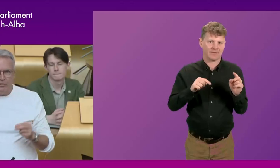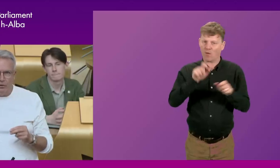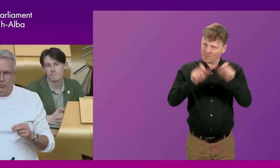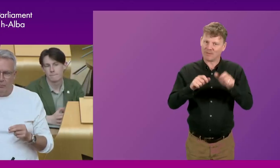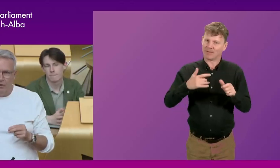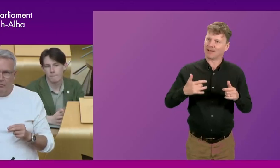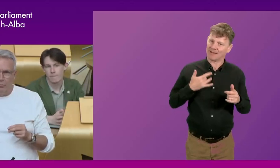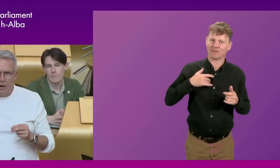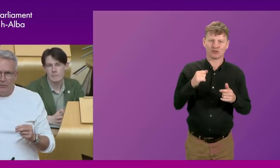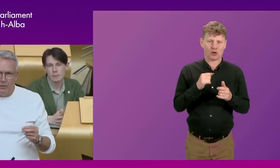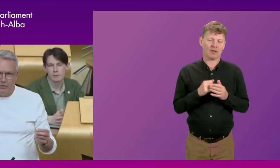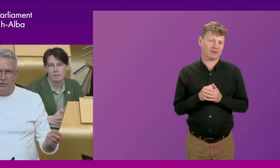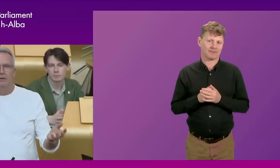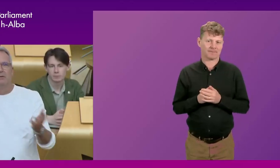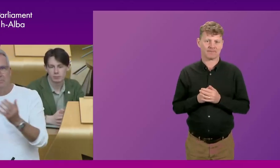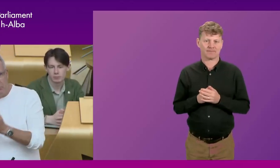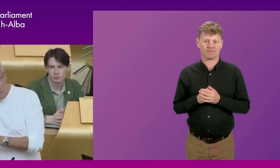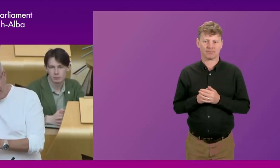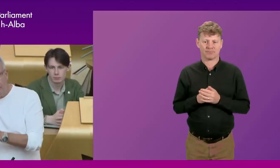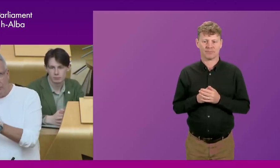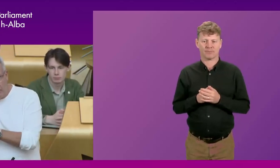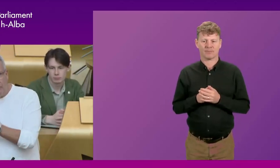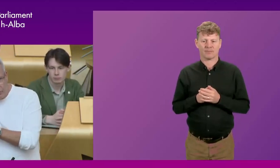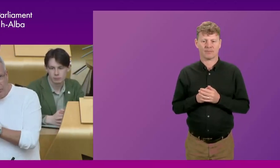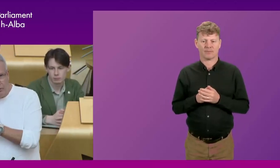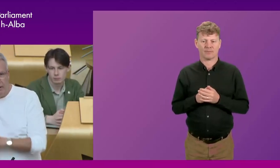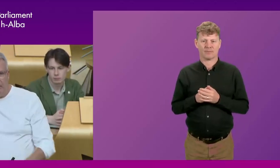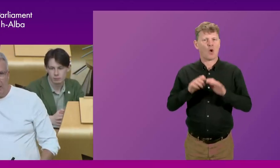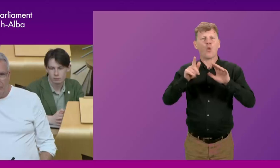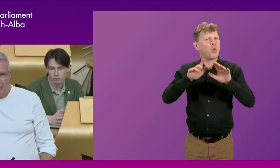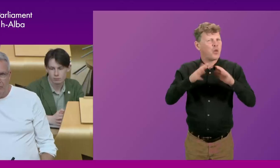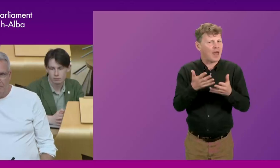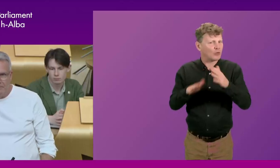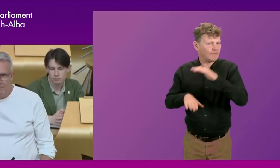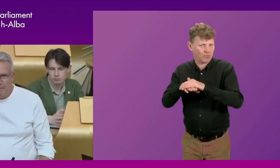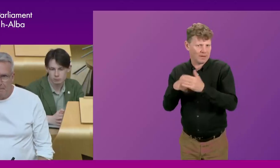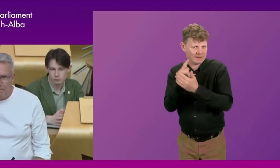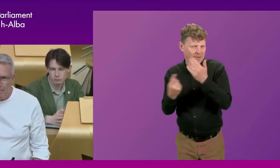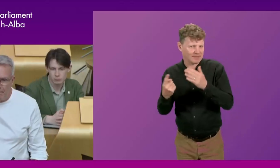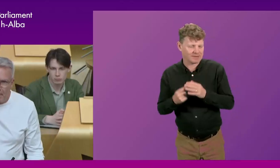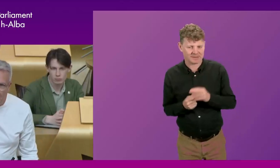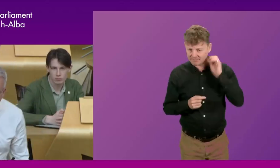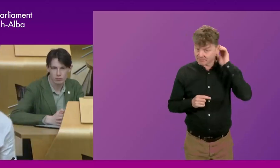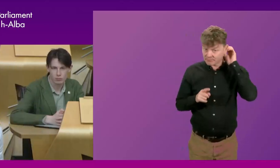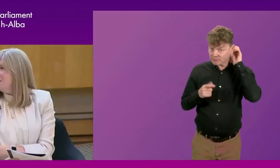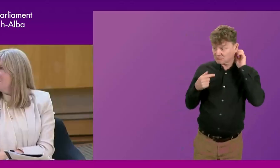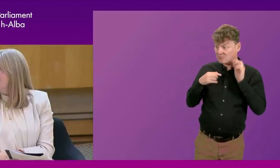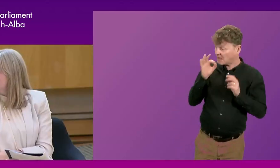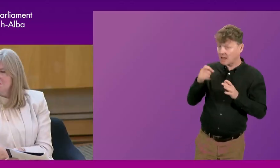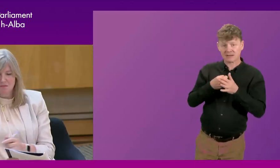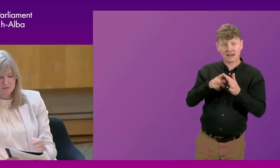if we secured them from Westminster without going for full independence? Thank you. I'm going to put that to Ken.